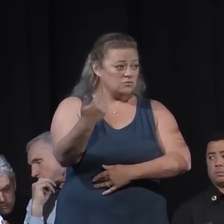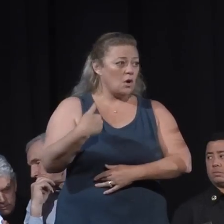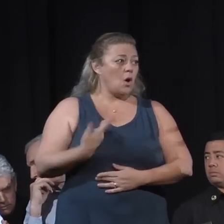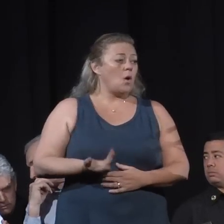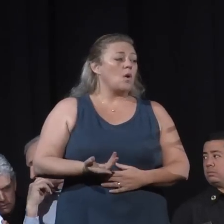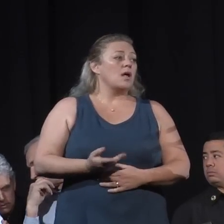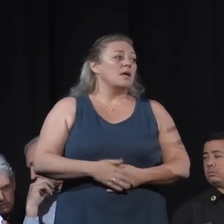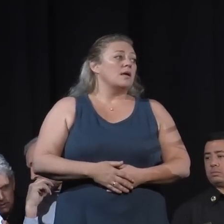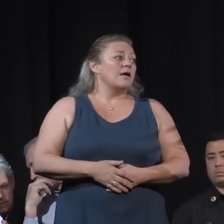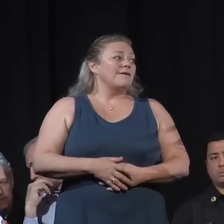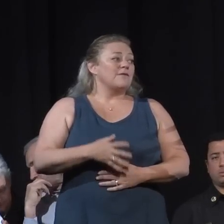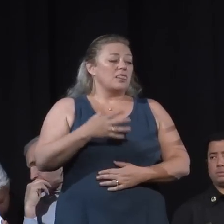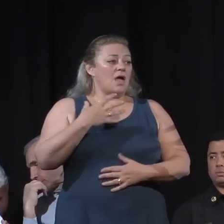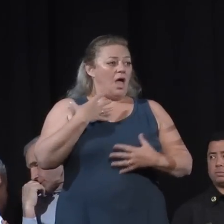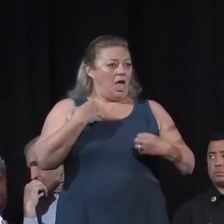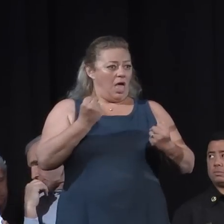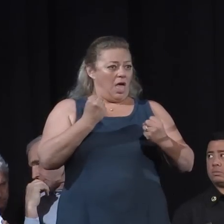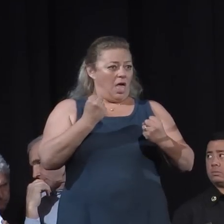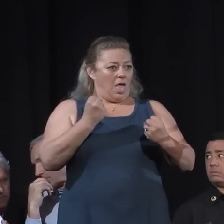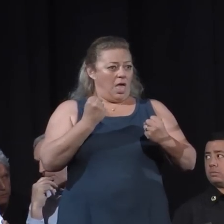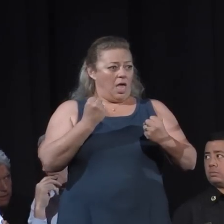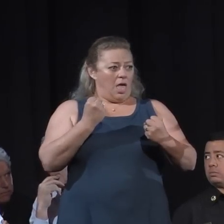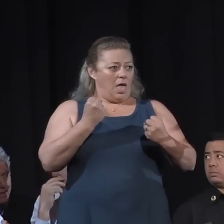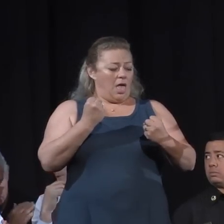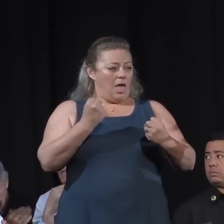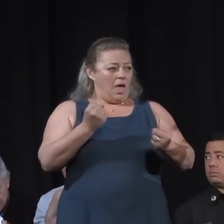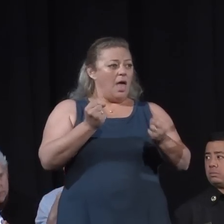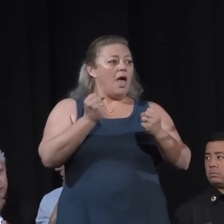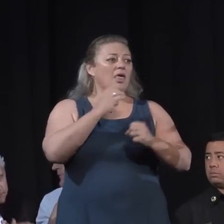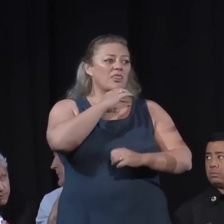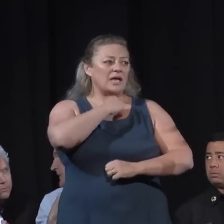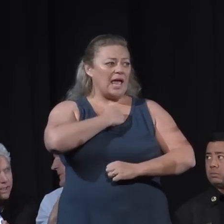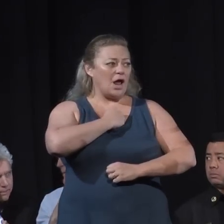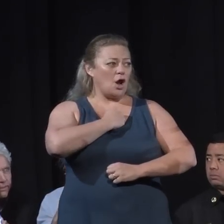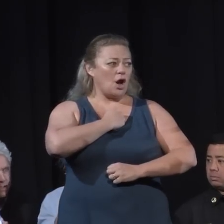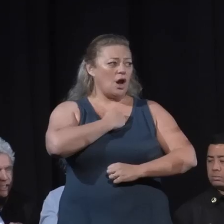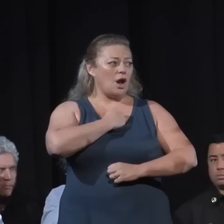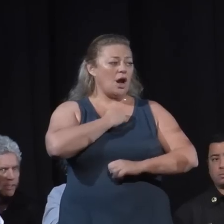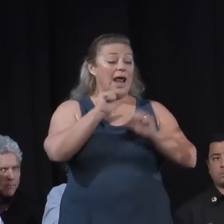Health Care Agency, we're here to support our community. Thank you.